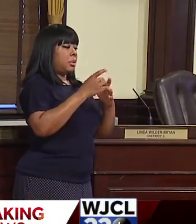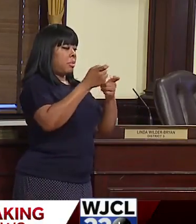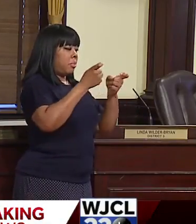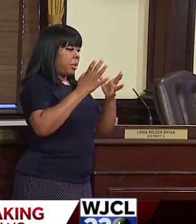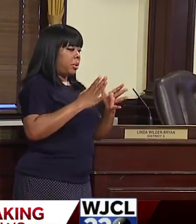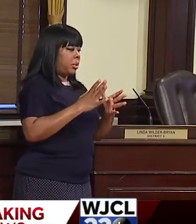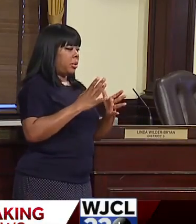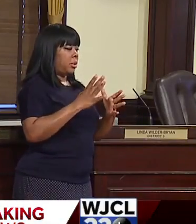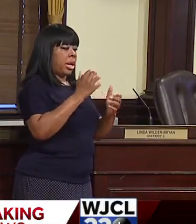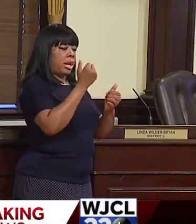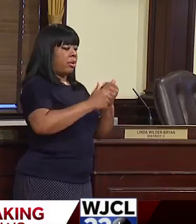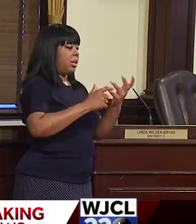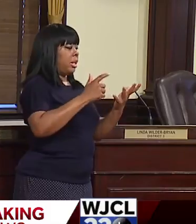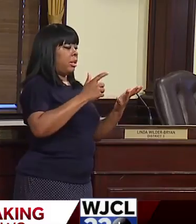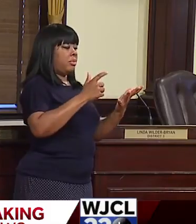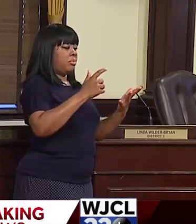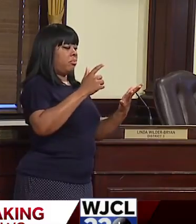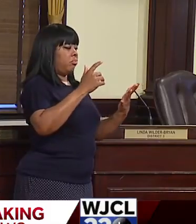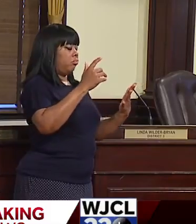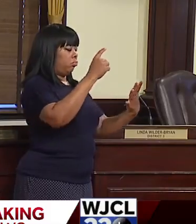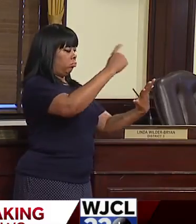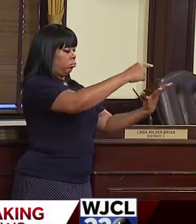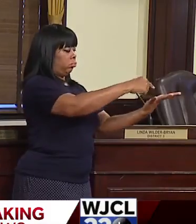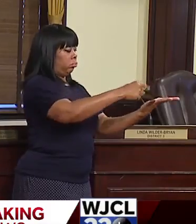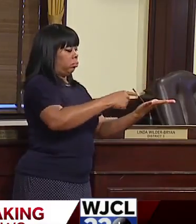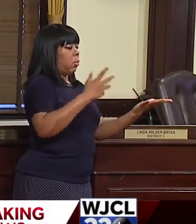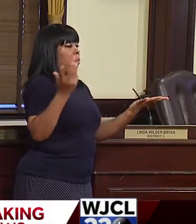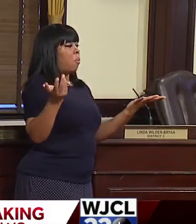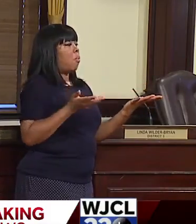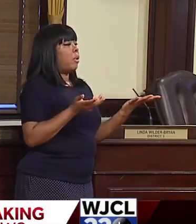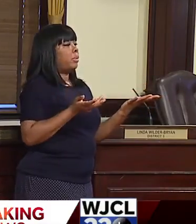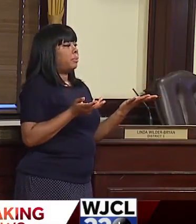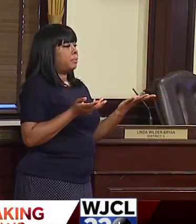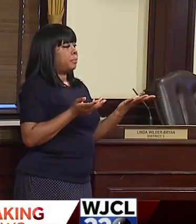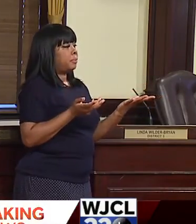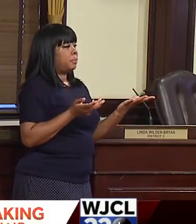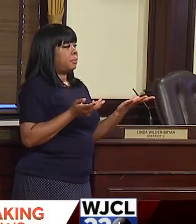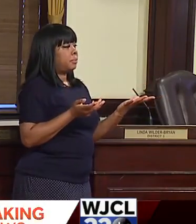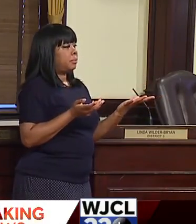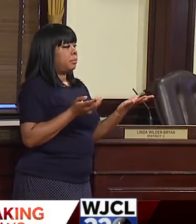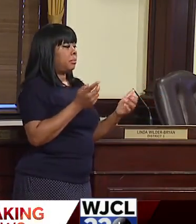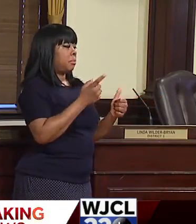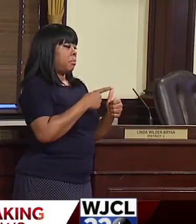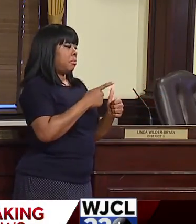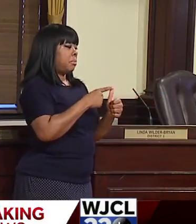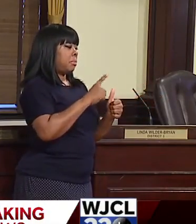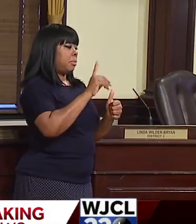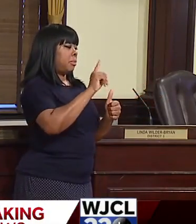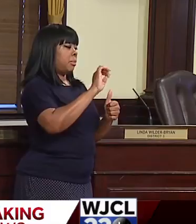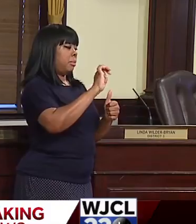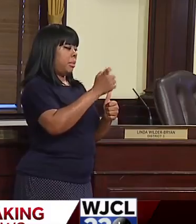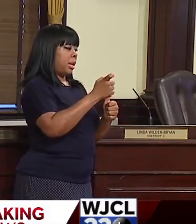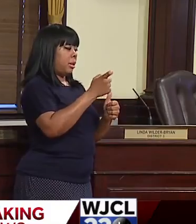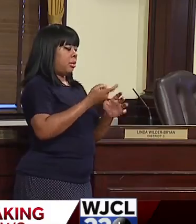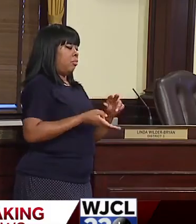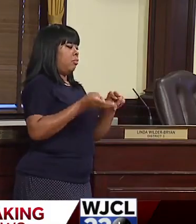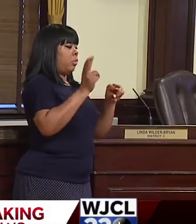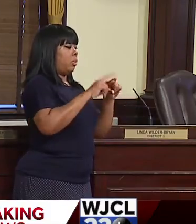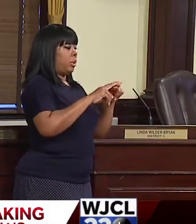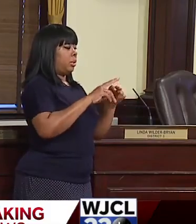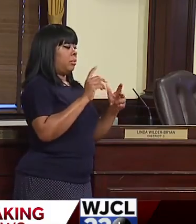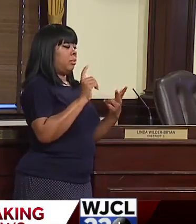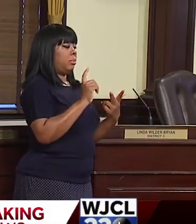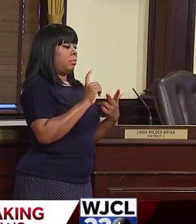putting all options on the table. And among those options is, um, is a tax increase among those options